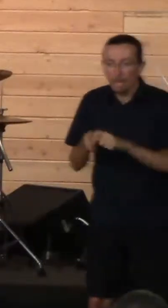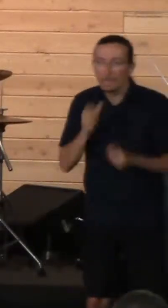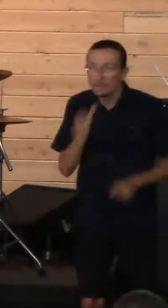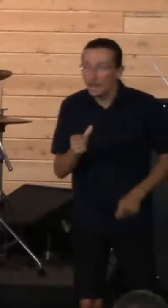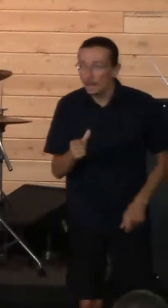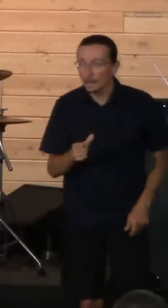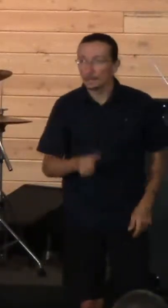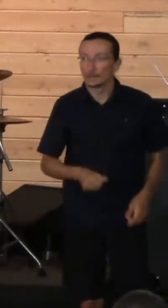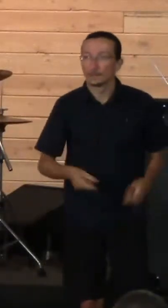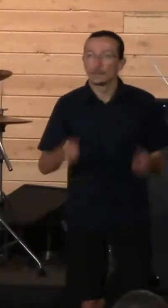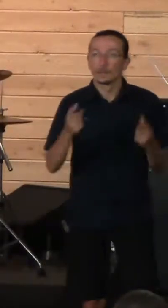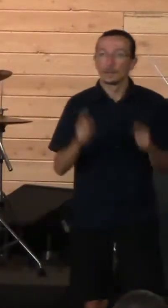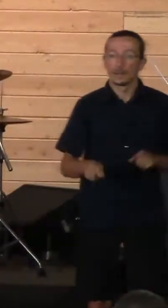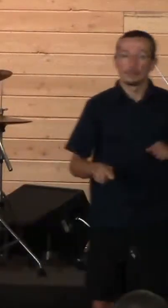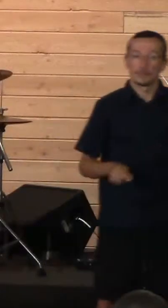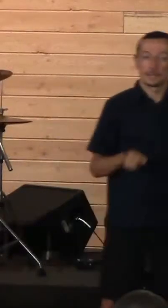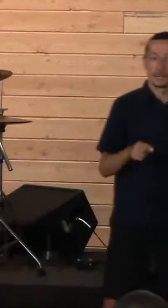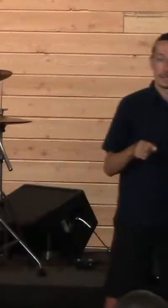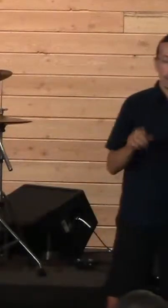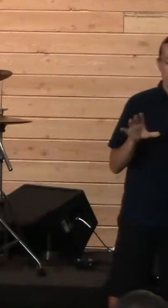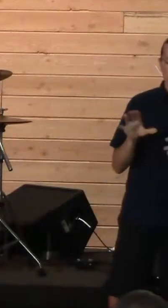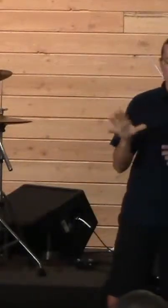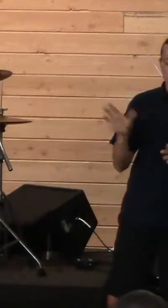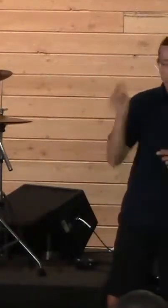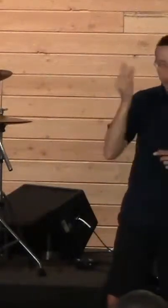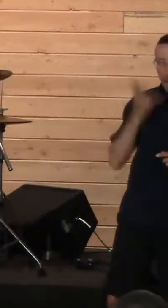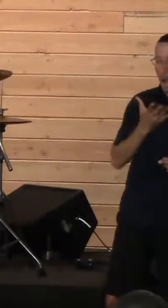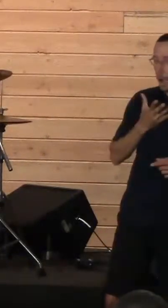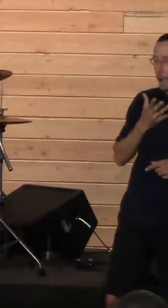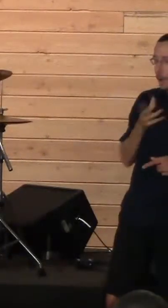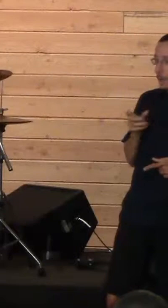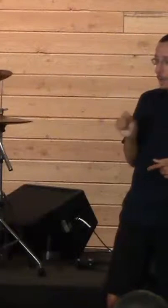Saul died, he tore his clothes in lament.